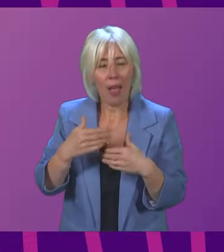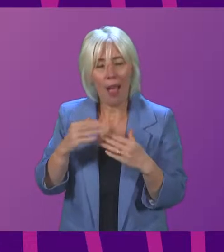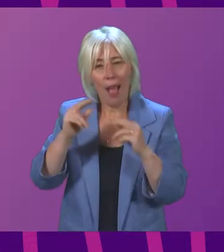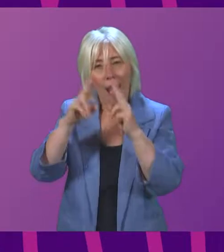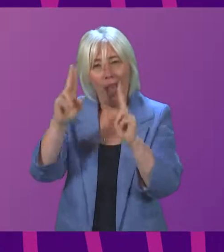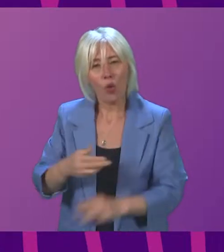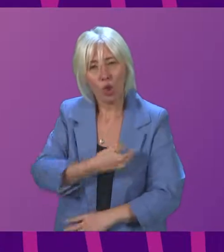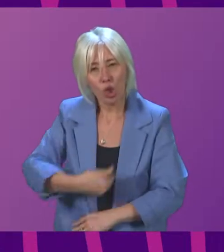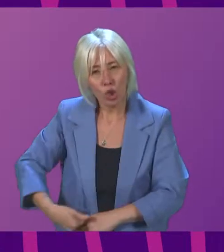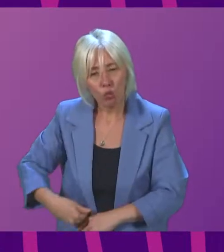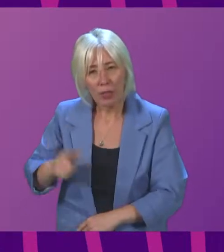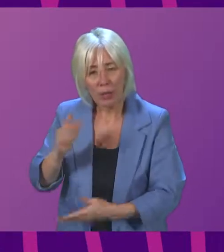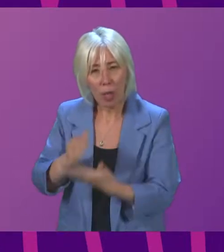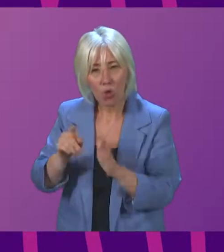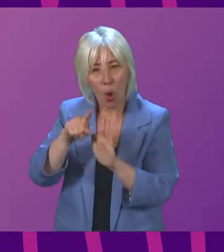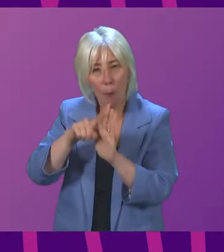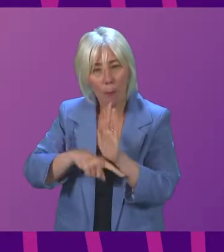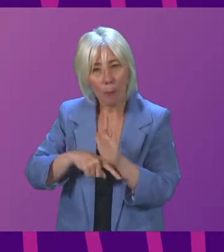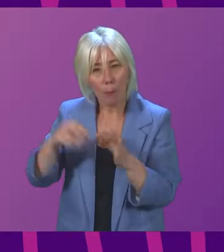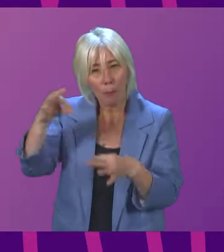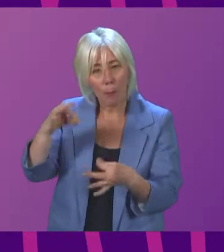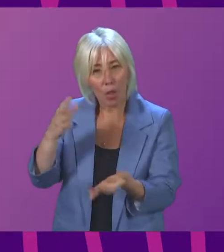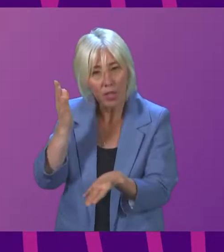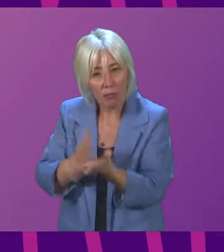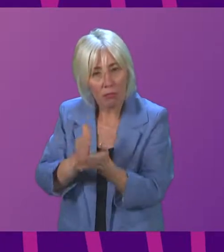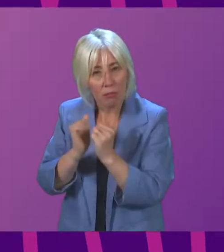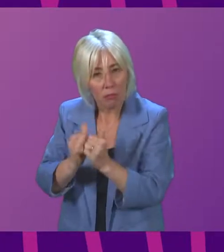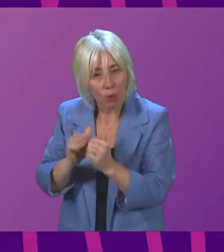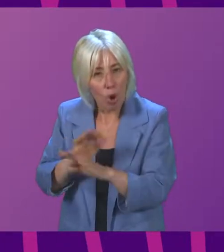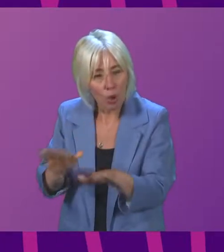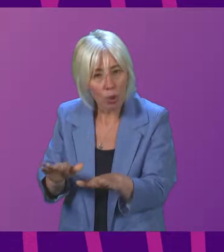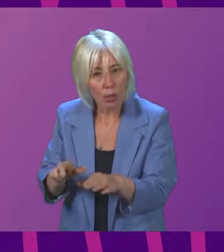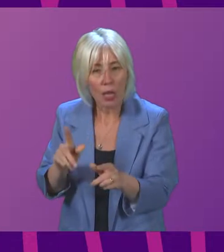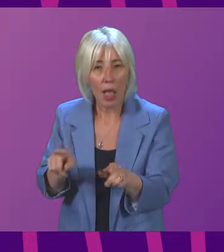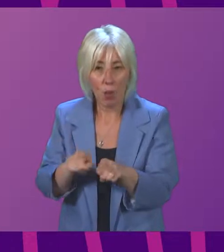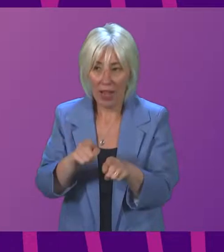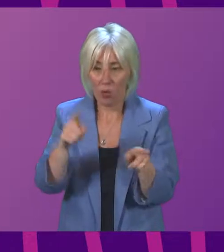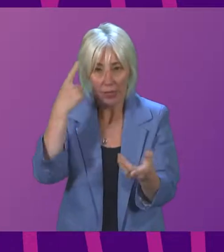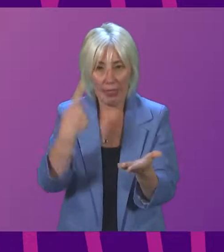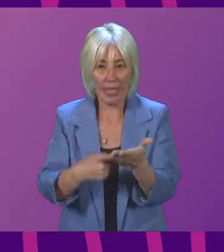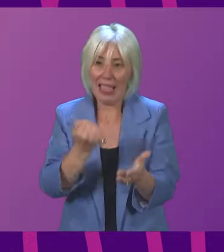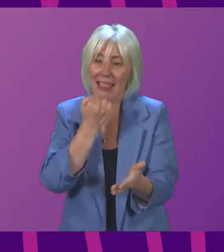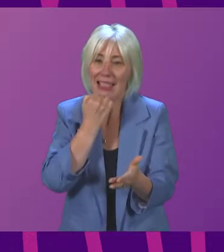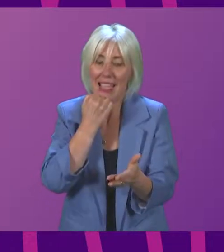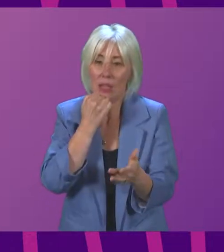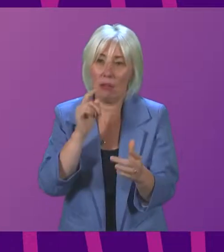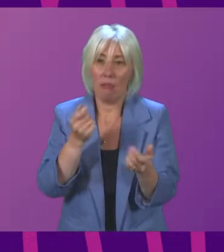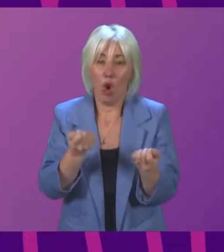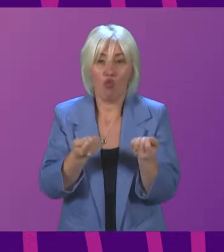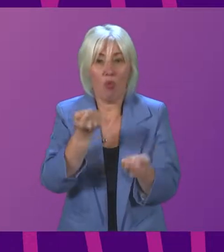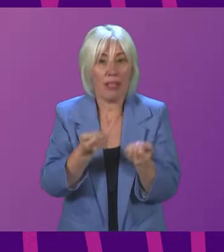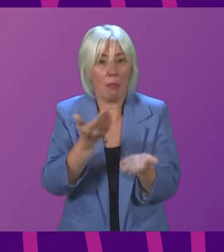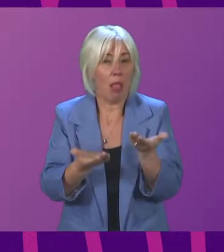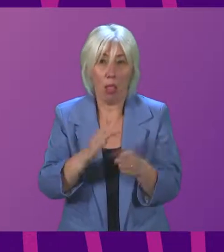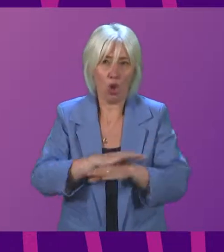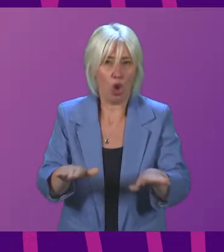to whether that policy will be valid or not? And at what point will they decide that the date has become reasonable or not? There must be